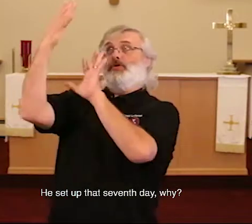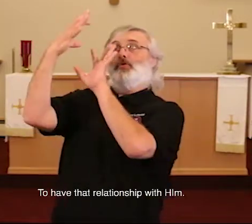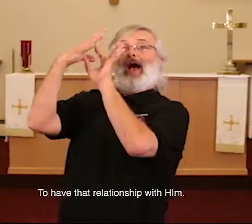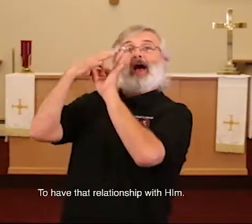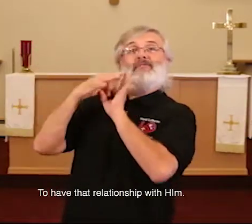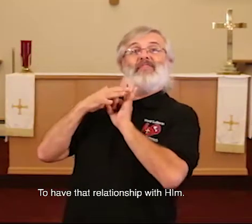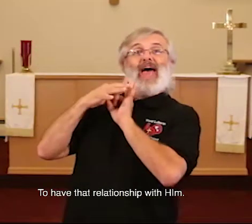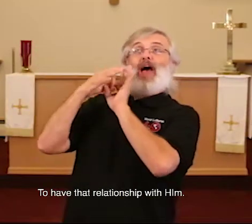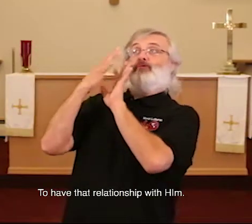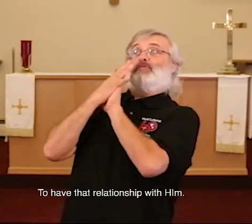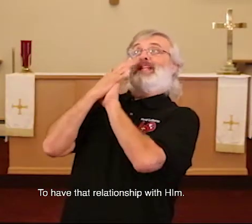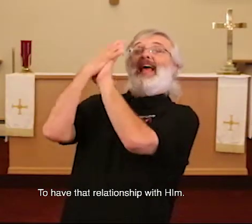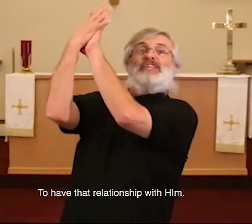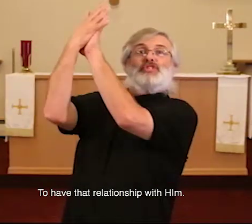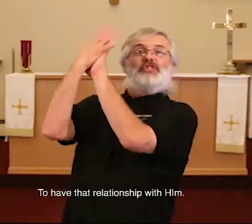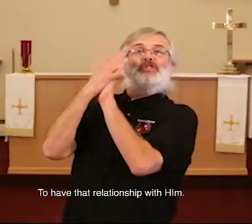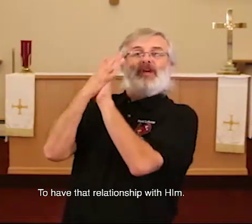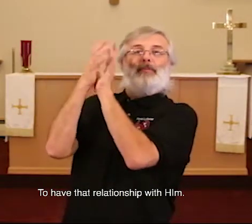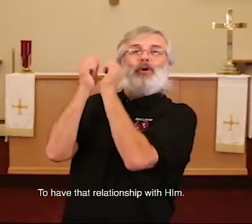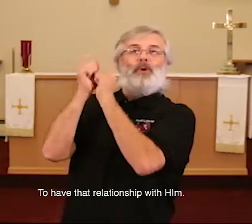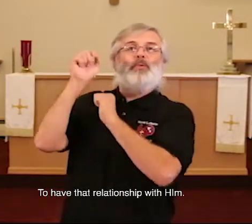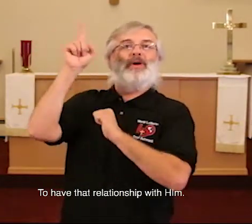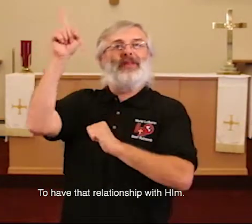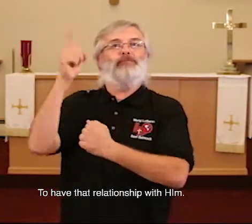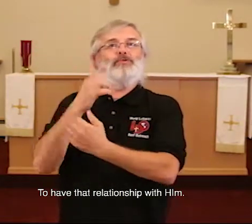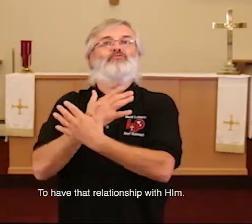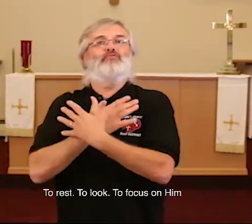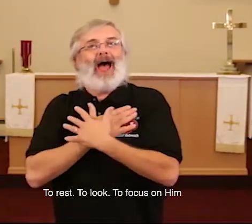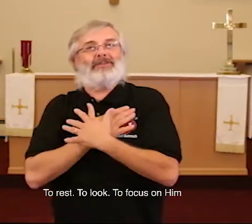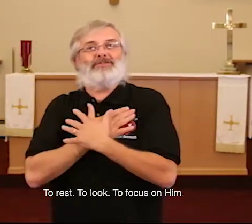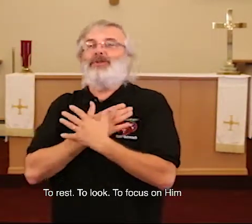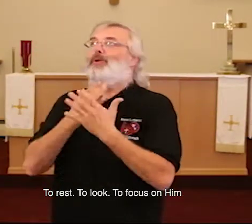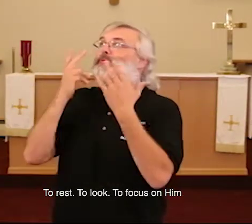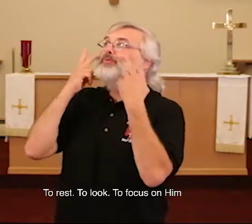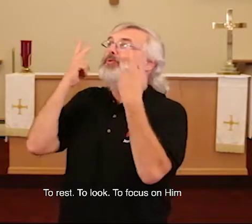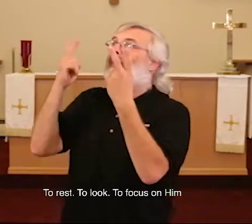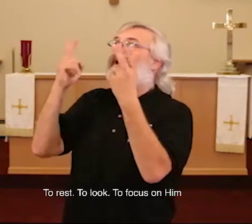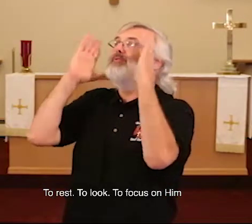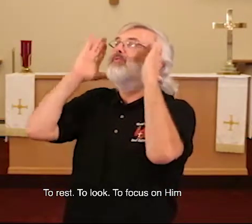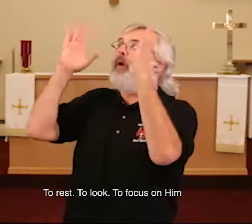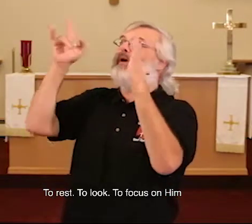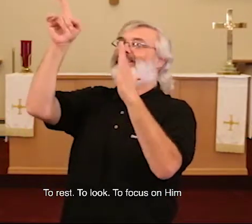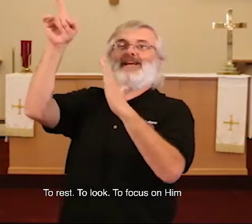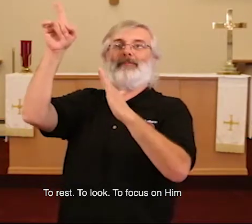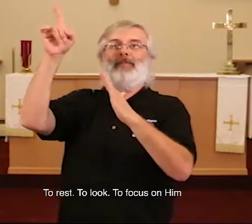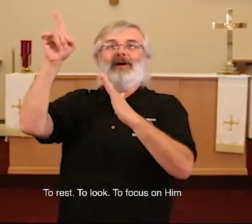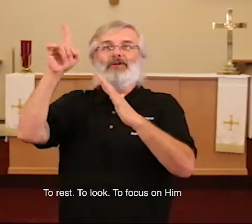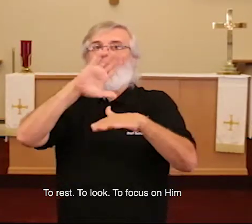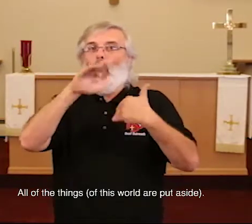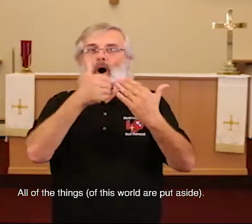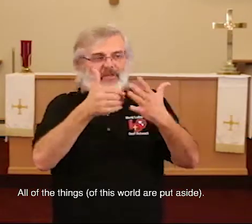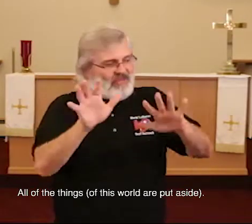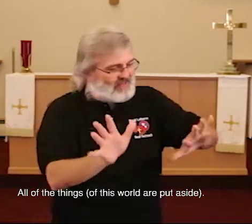To have that relationship with him, to rest, to focus him, to all the things,